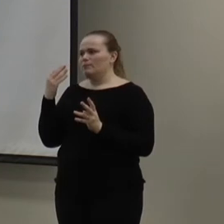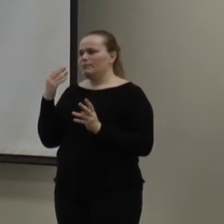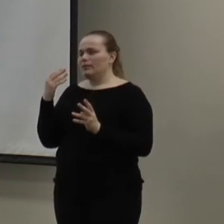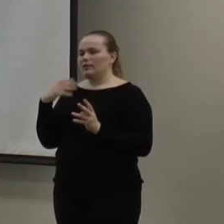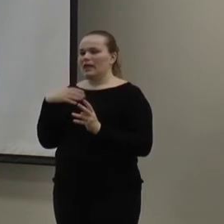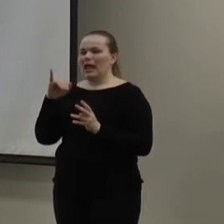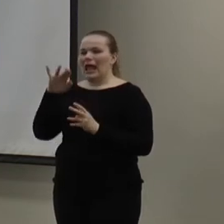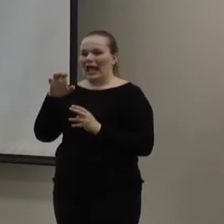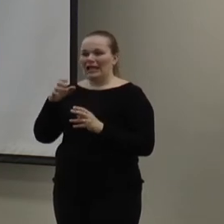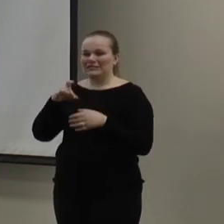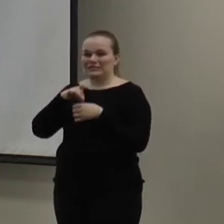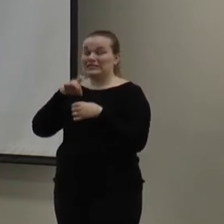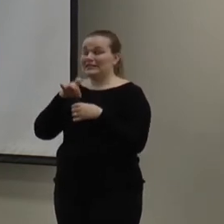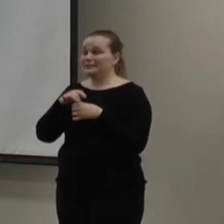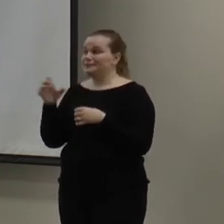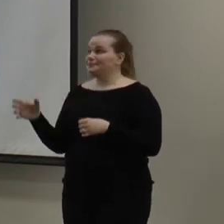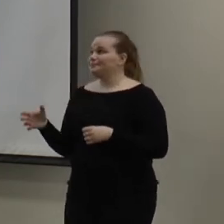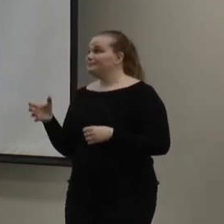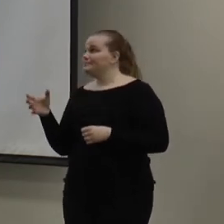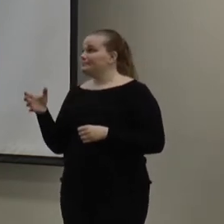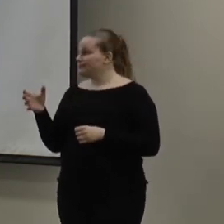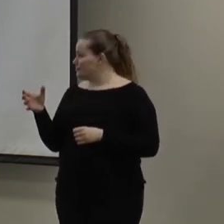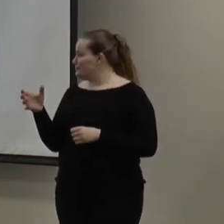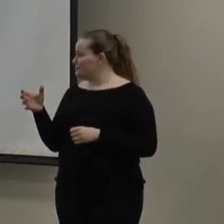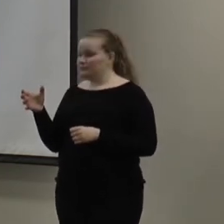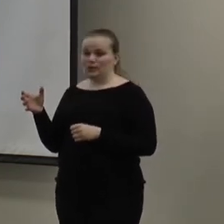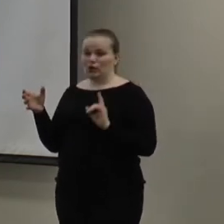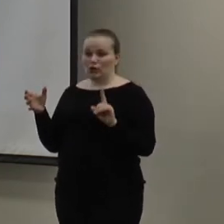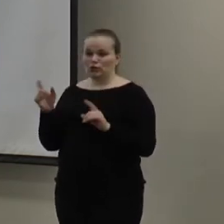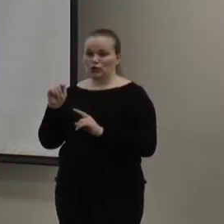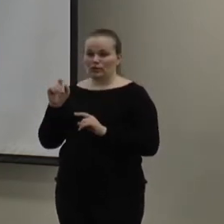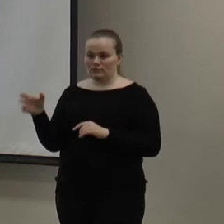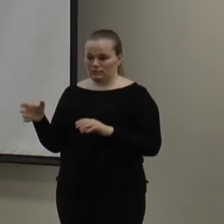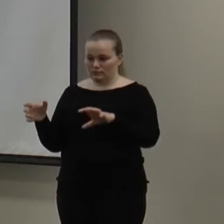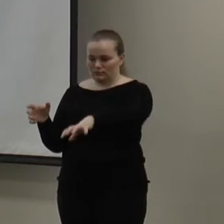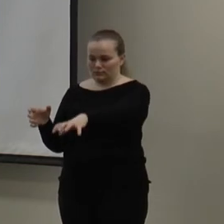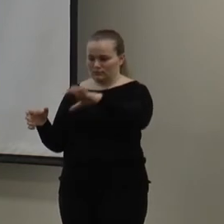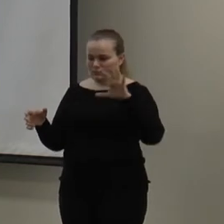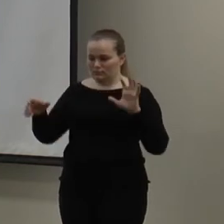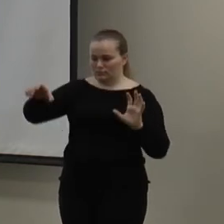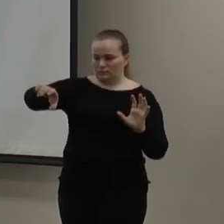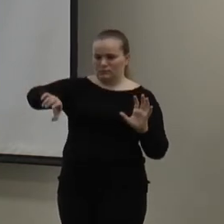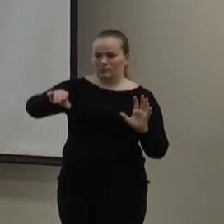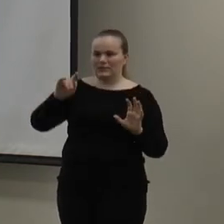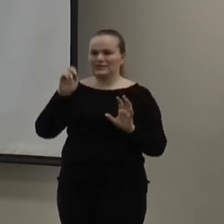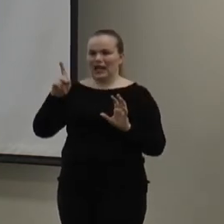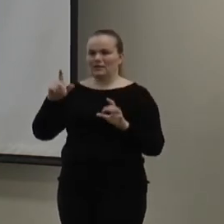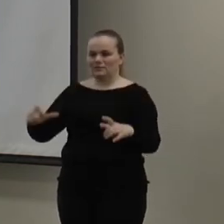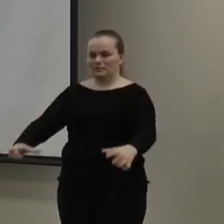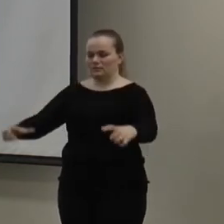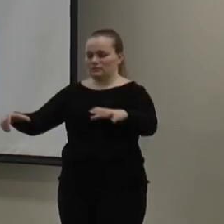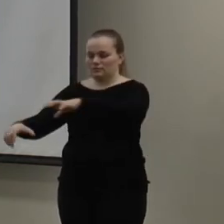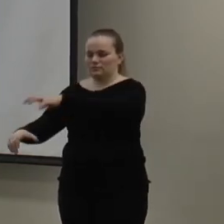big glass of iced tea that you had and you're kind of relaxing, then go to your toilet and put it in the back tank of your toilet.